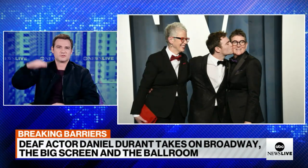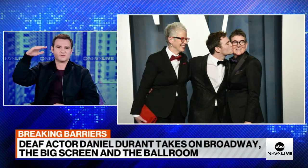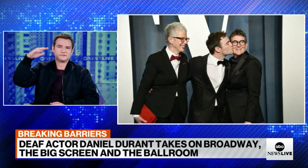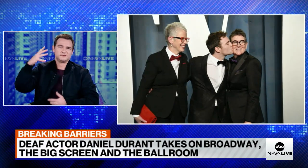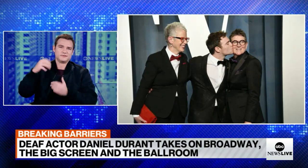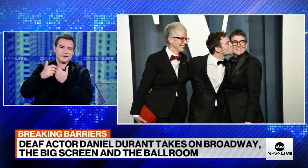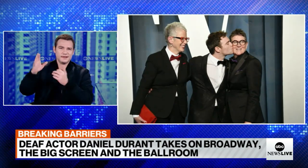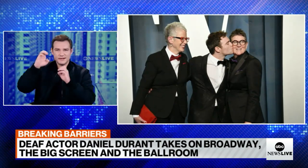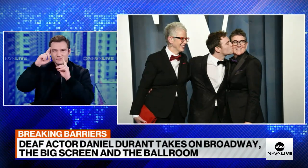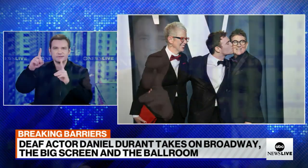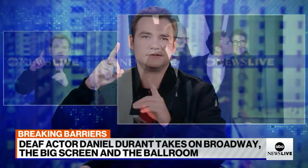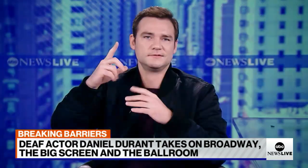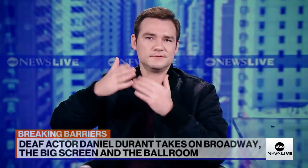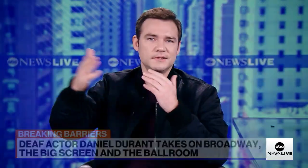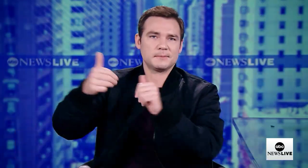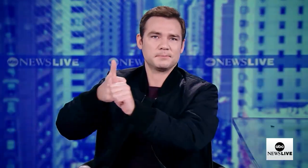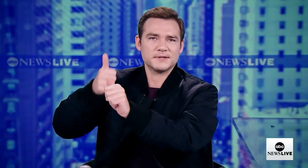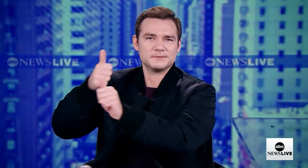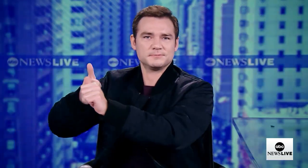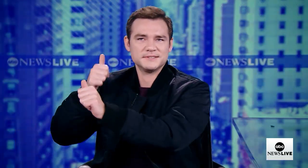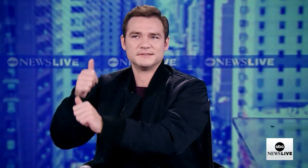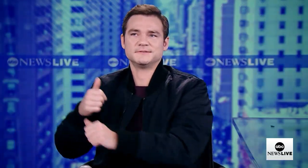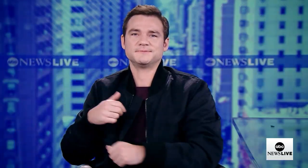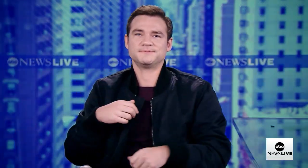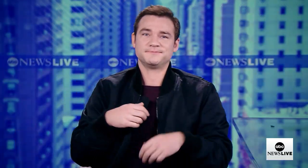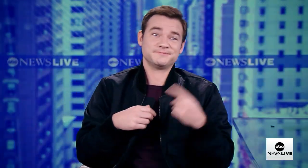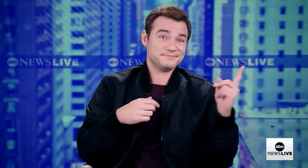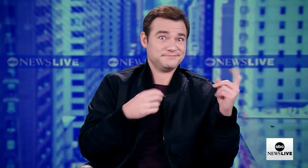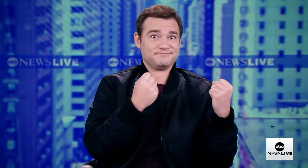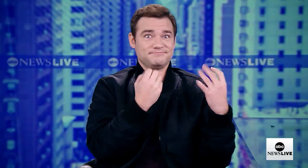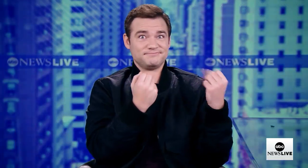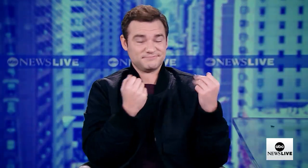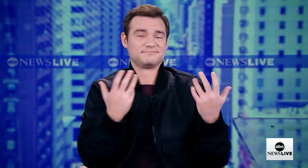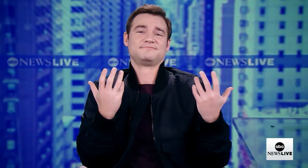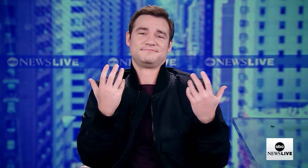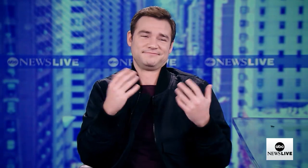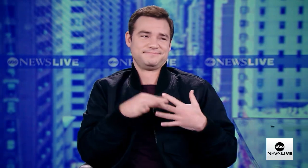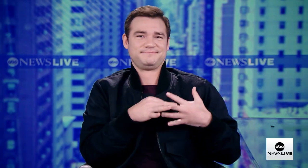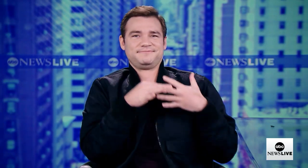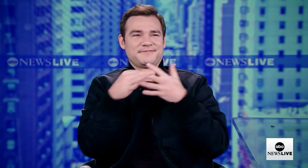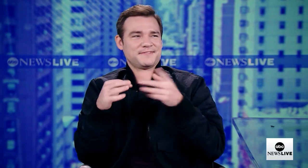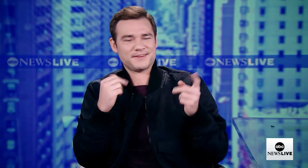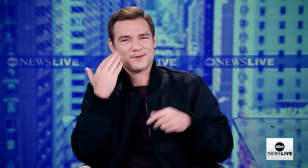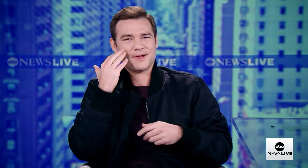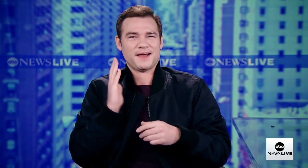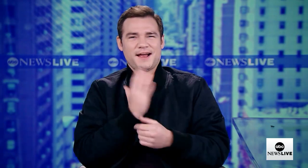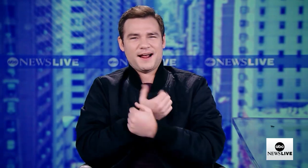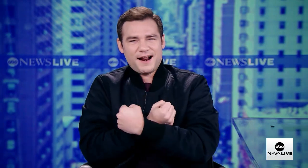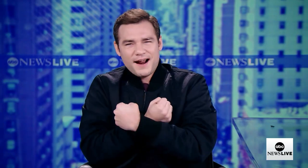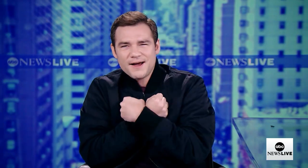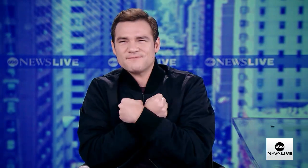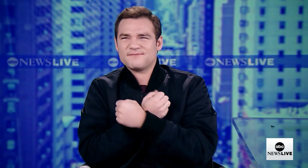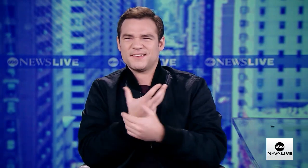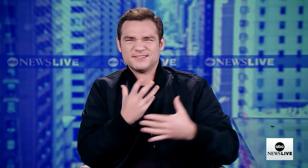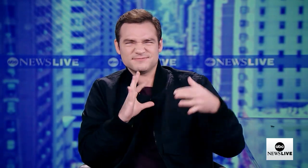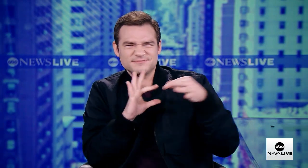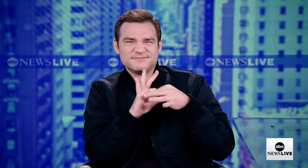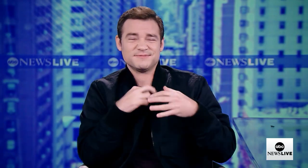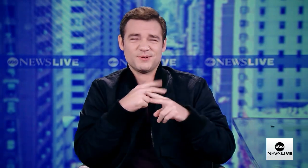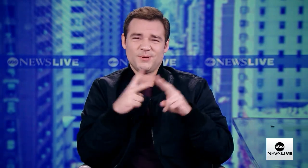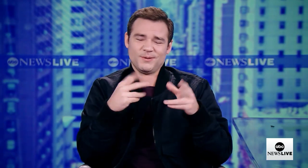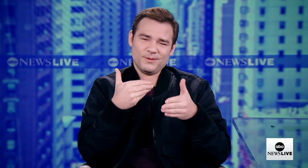sign language, and it impacts how their children grow up. They're behind in education and social skills. So them signing led me